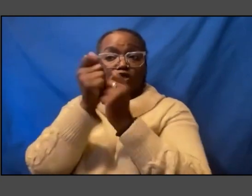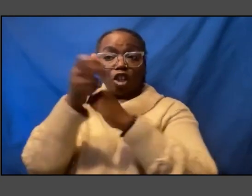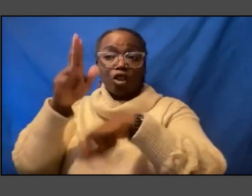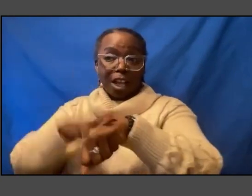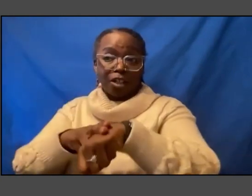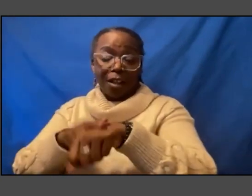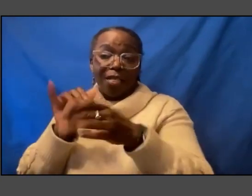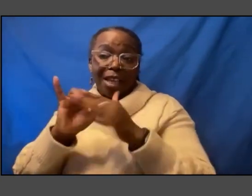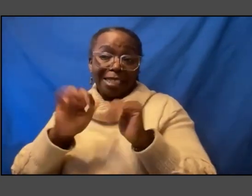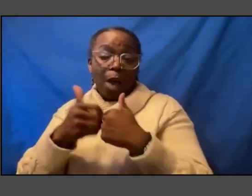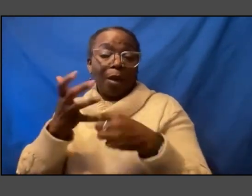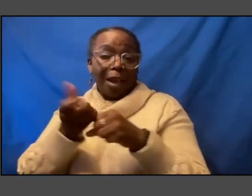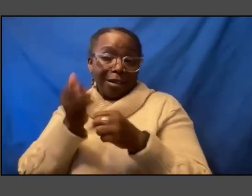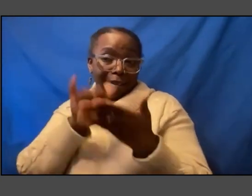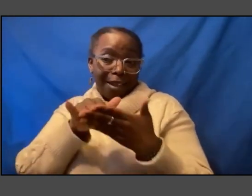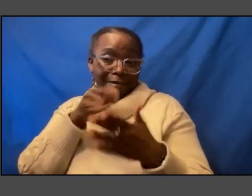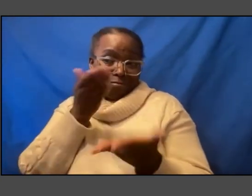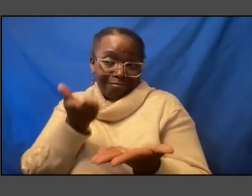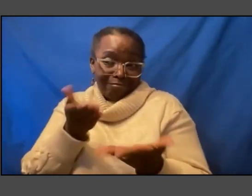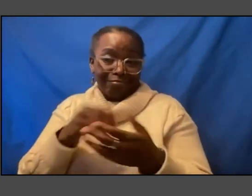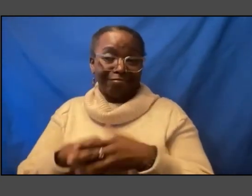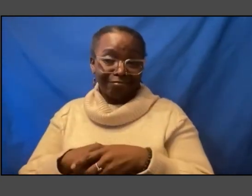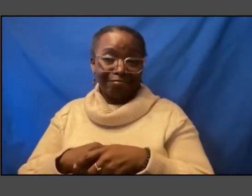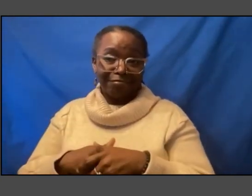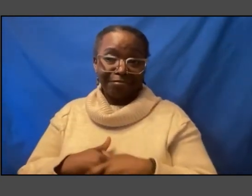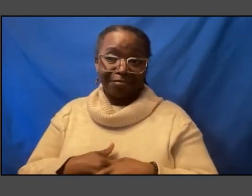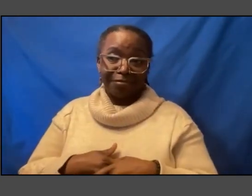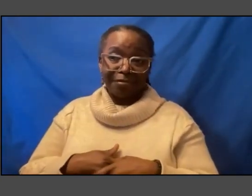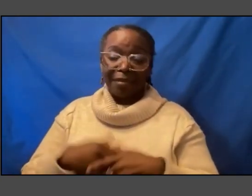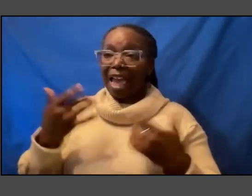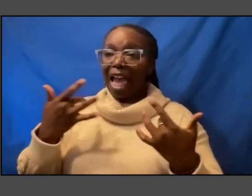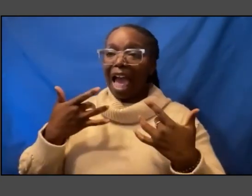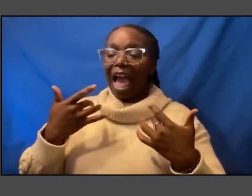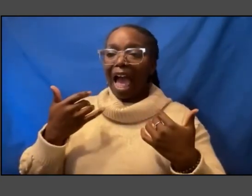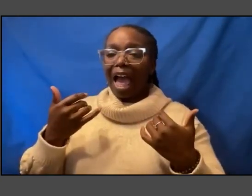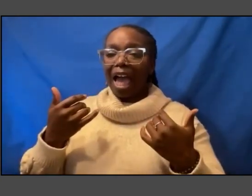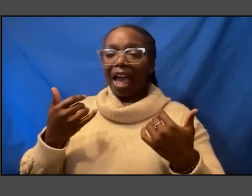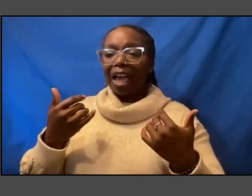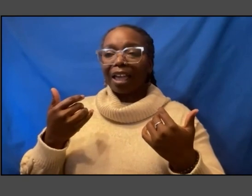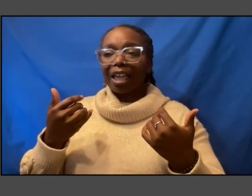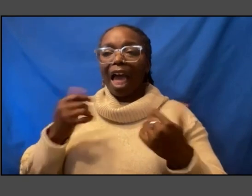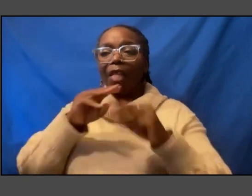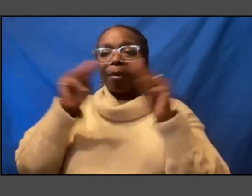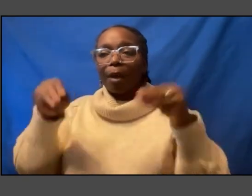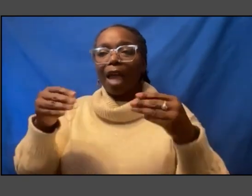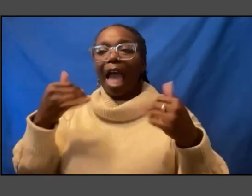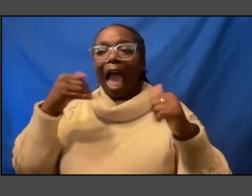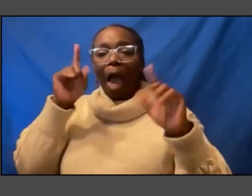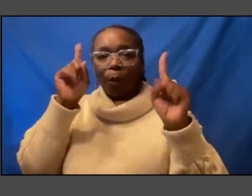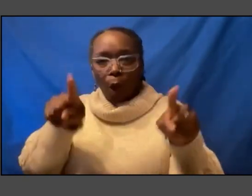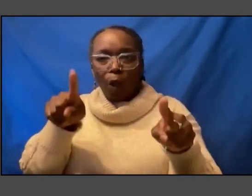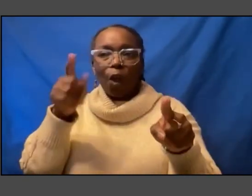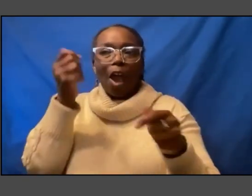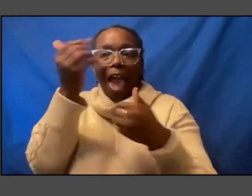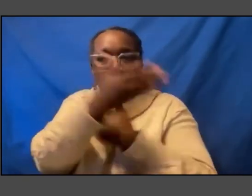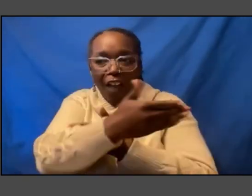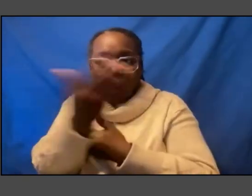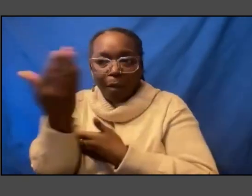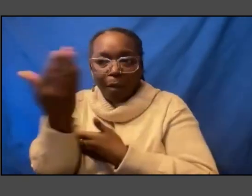i still cry i mean i in the museum i would go there every morning before i began just to sort